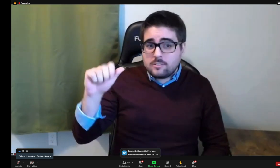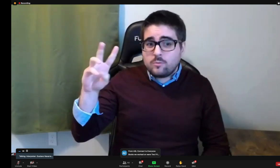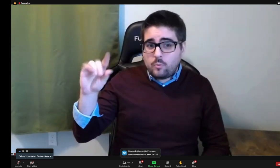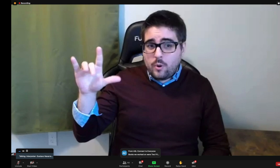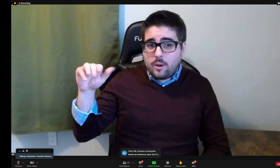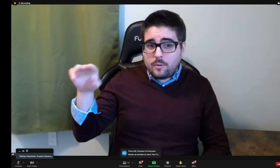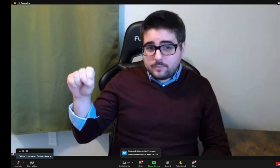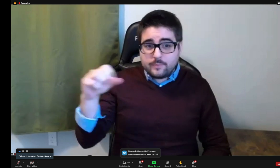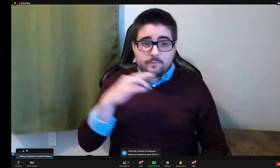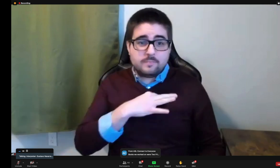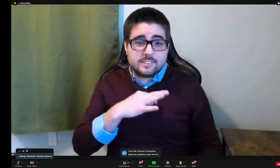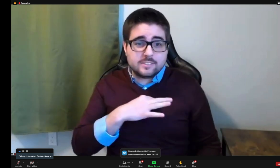welcome Felicia Williams.